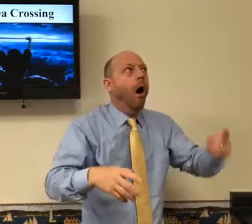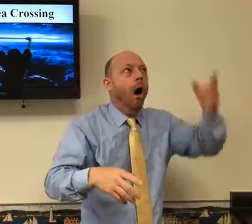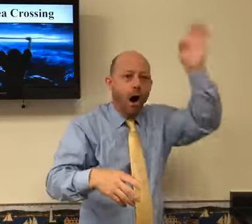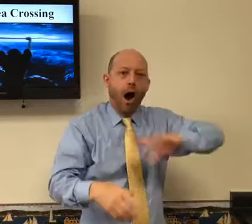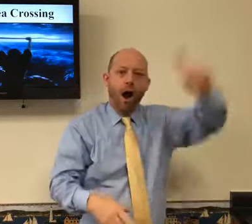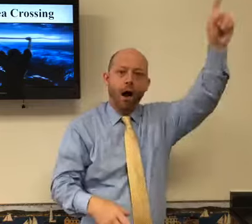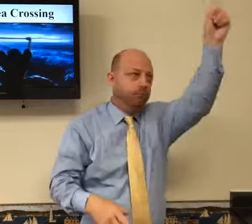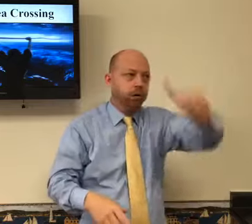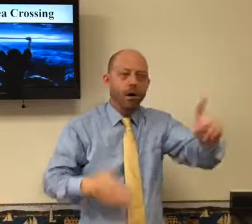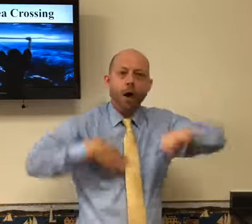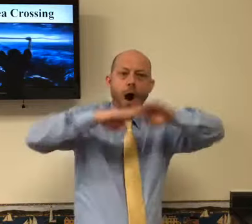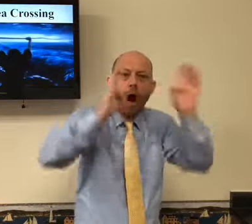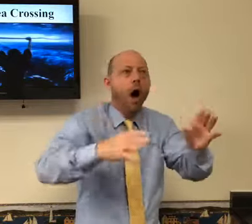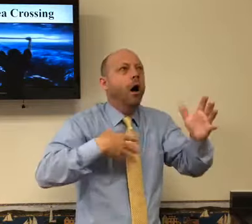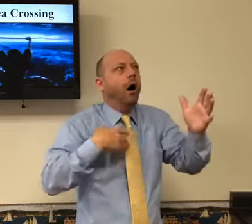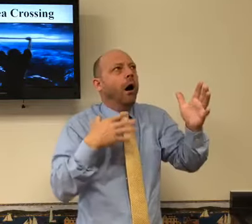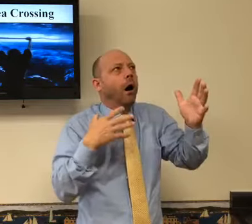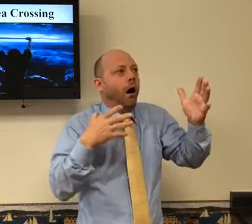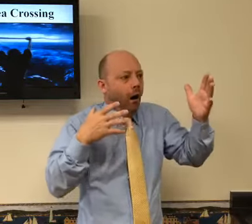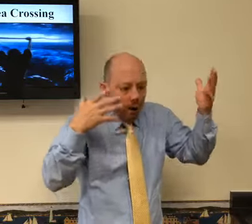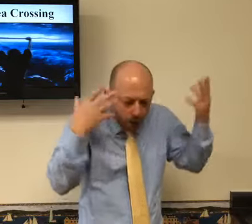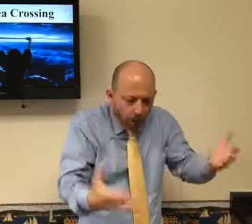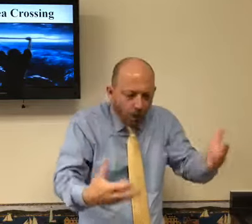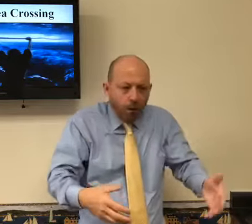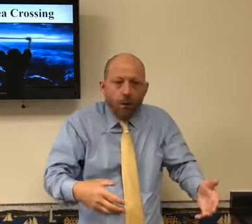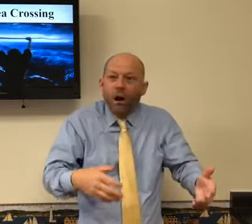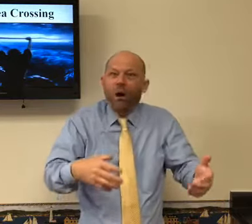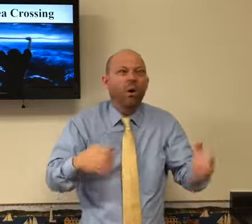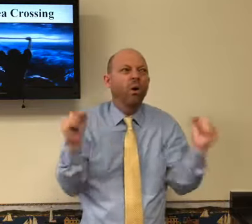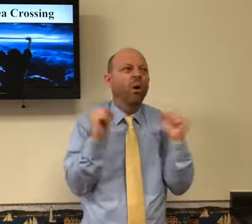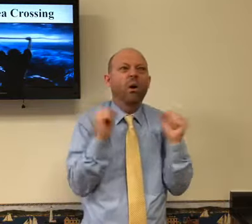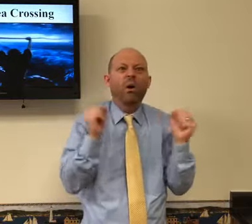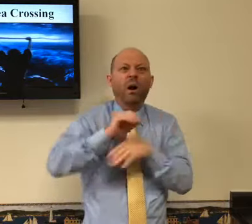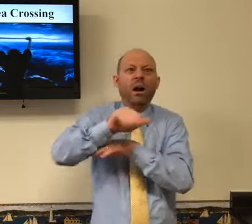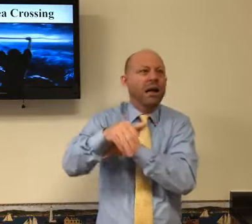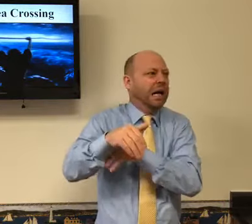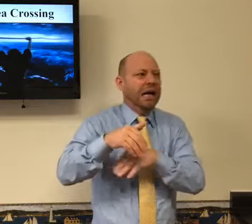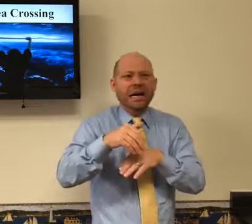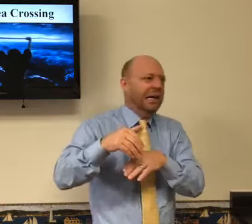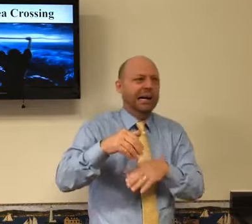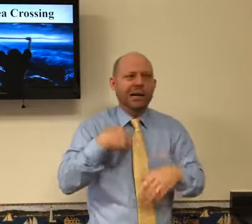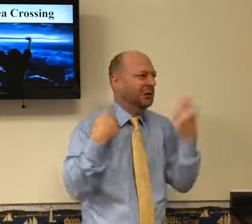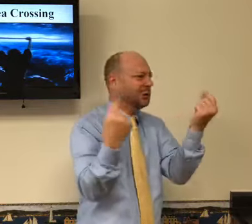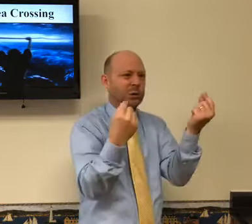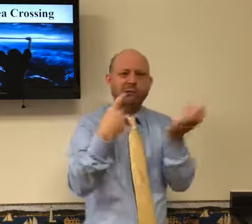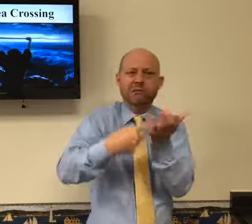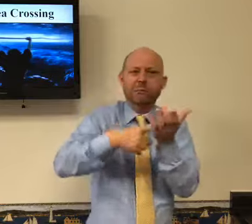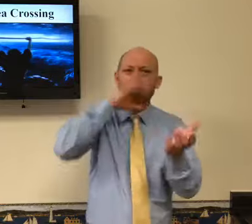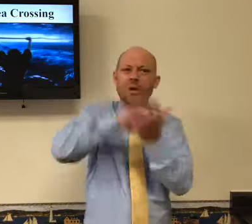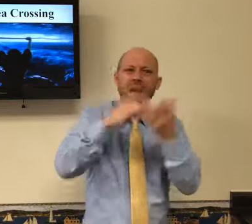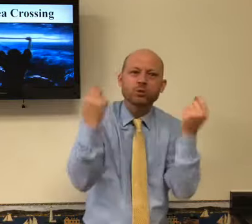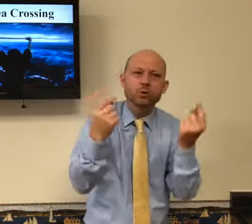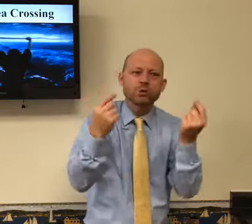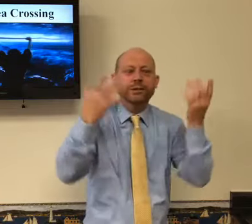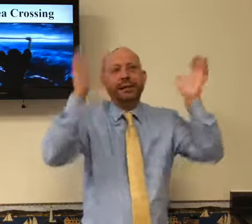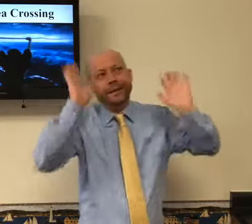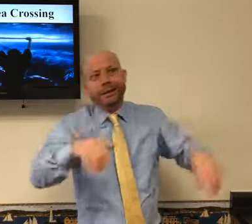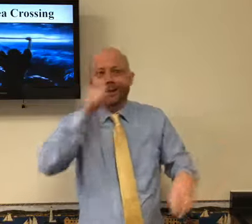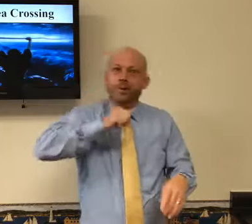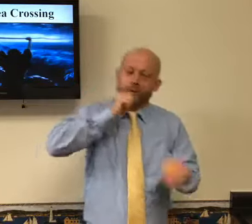house out. And I was like, what in the world? What's going on? And it was going to be very, very cold that night. And I asked my